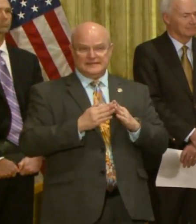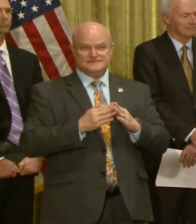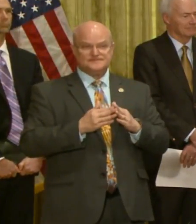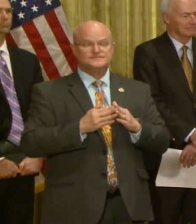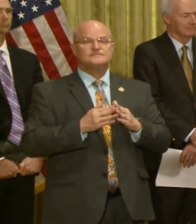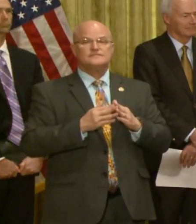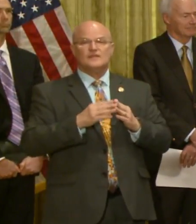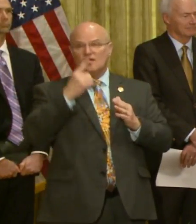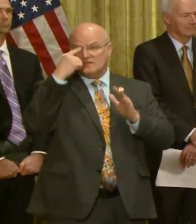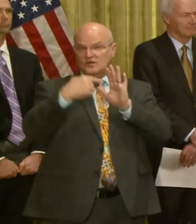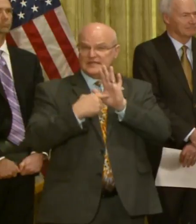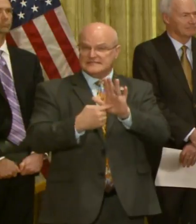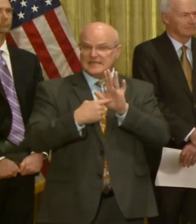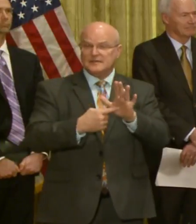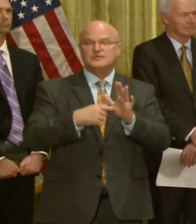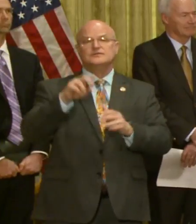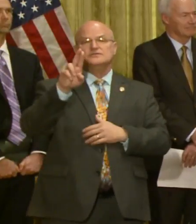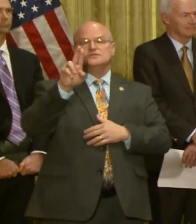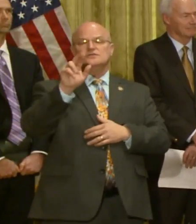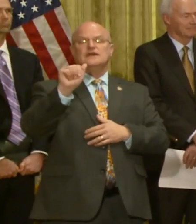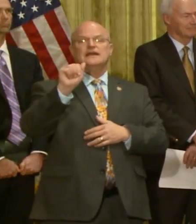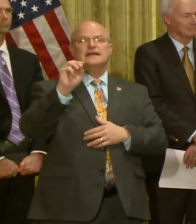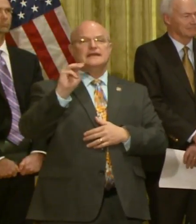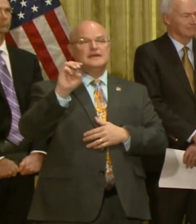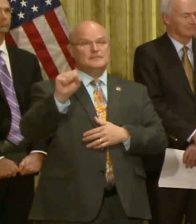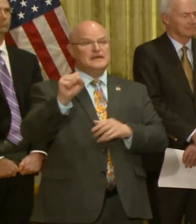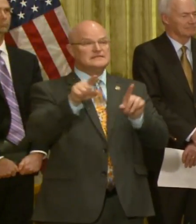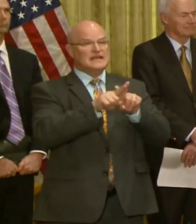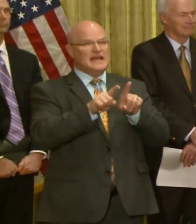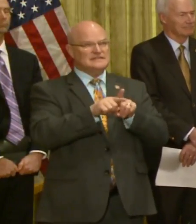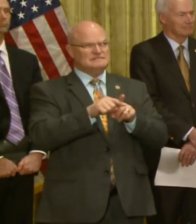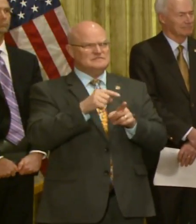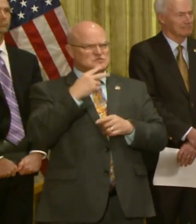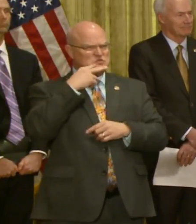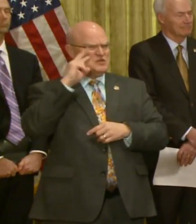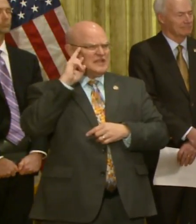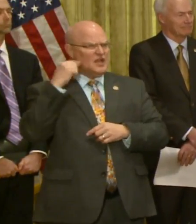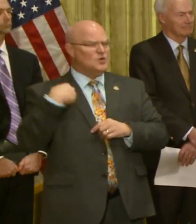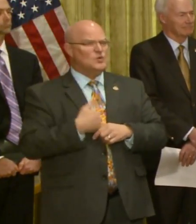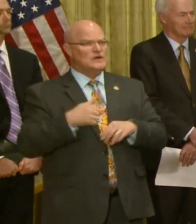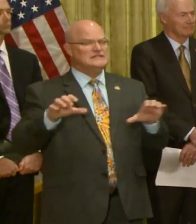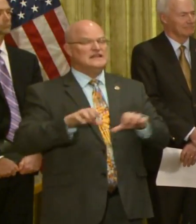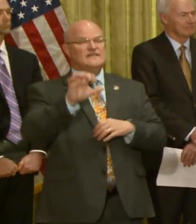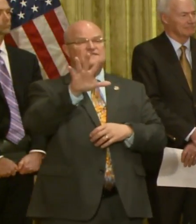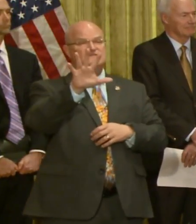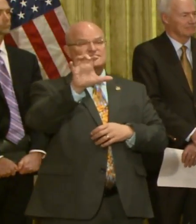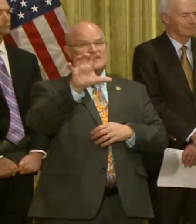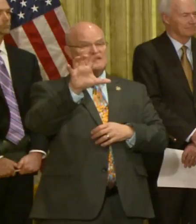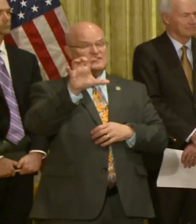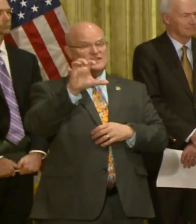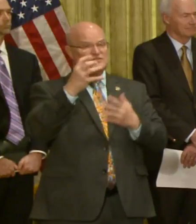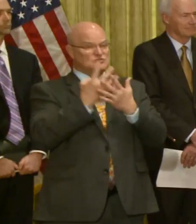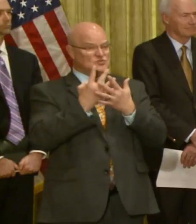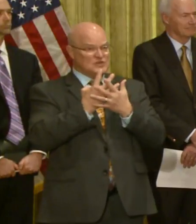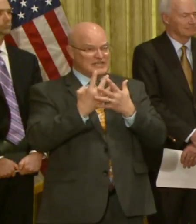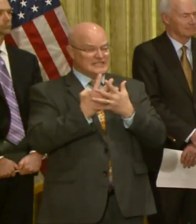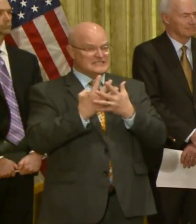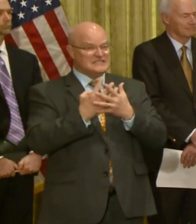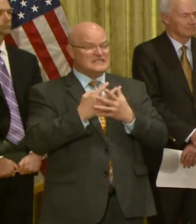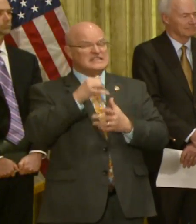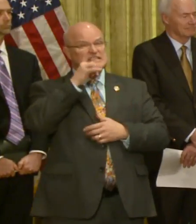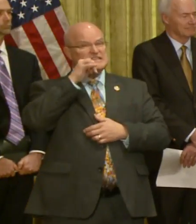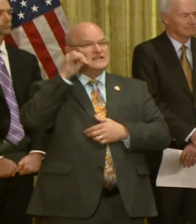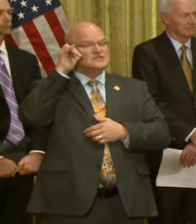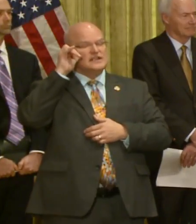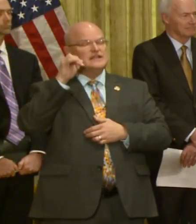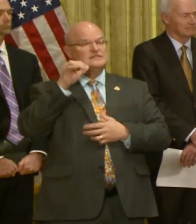Just for example, at UAMS, as of two days ago, we'd done 500 screenings. Yesterday we did, we had